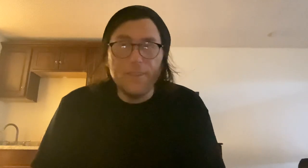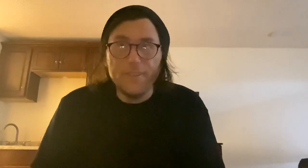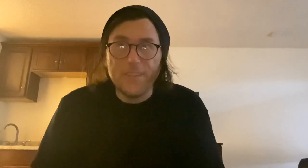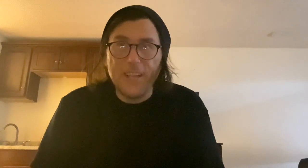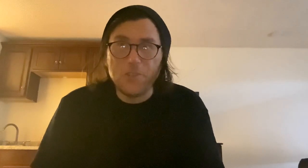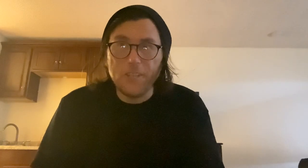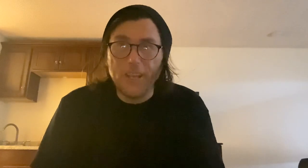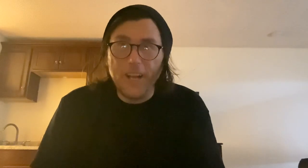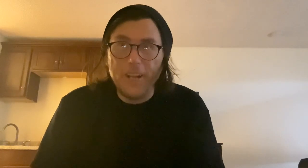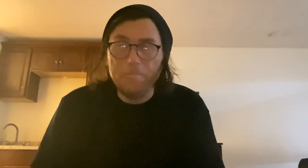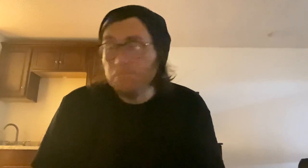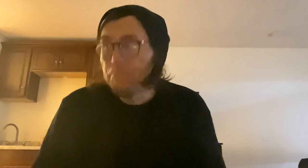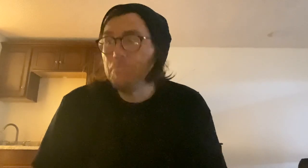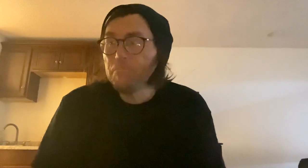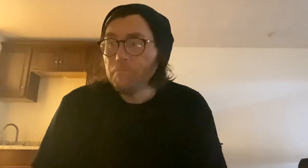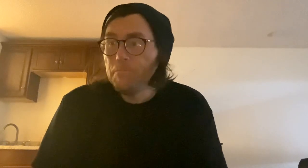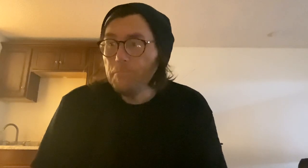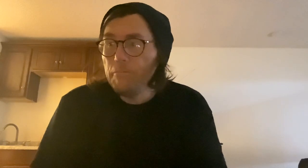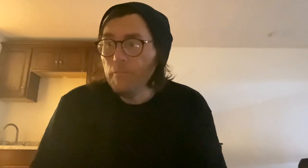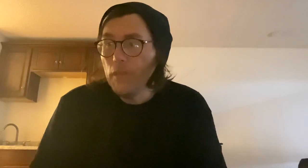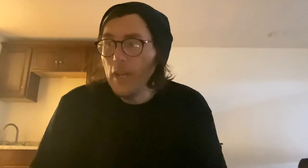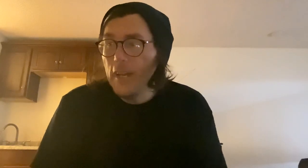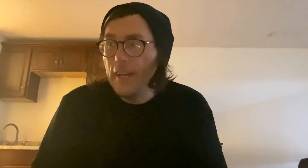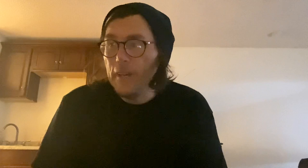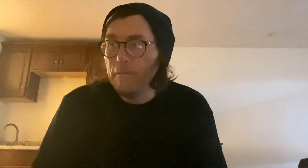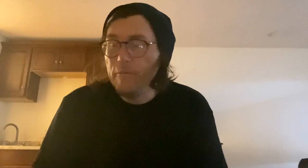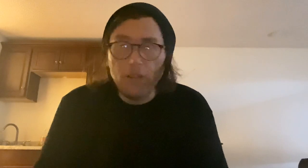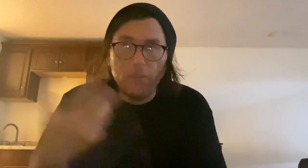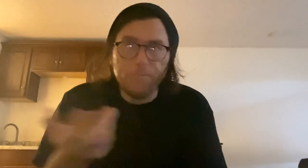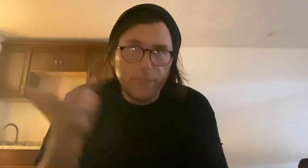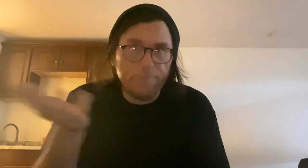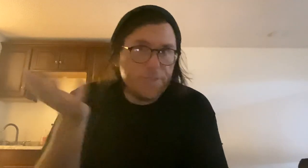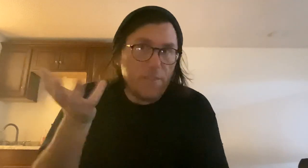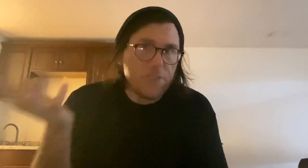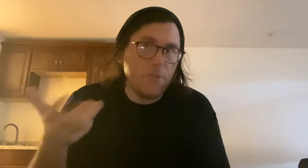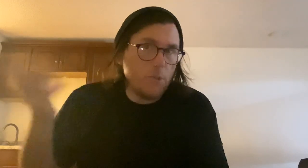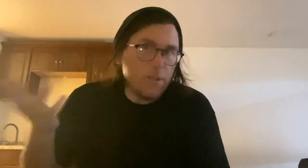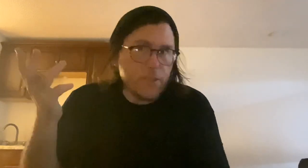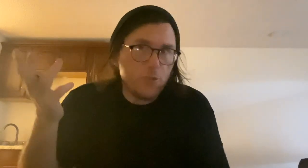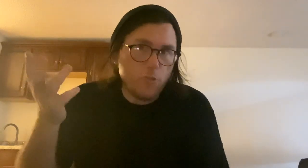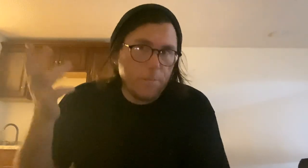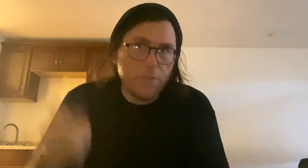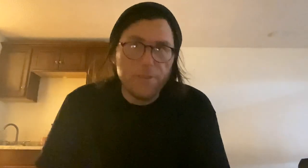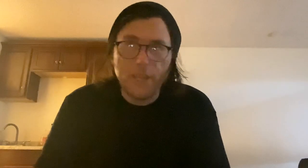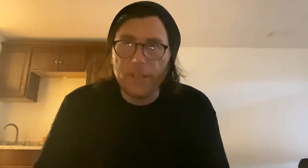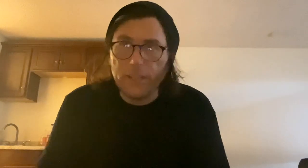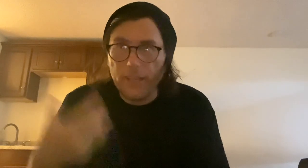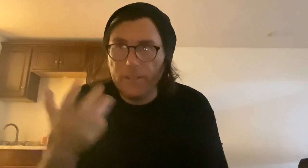actually Fallout, the TV series. Well, it's a stream series, technically. It